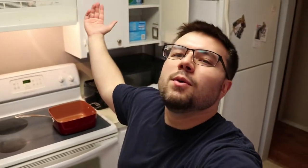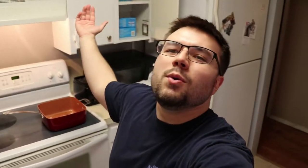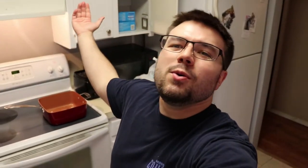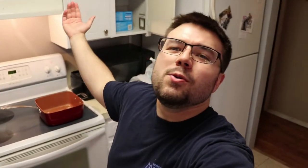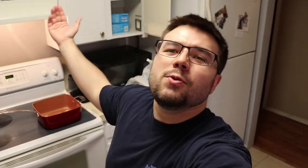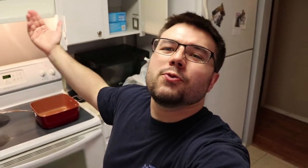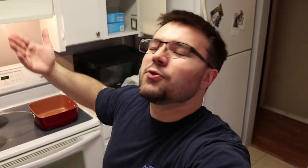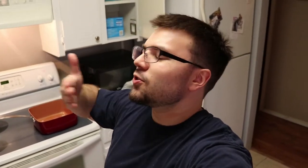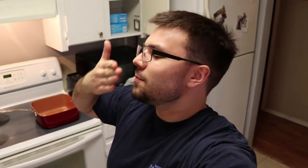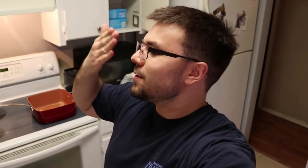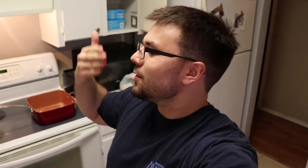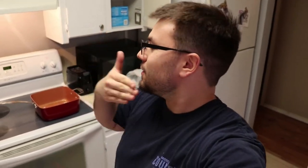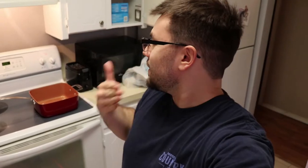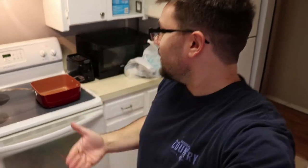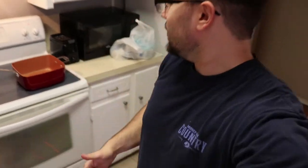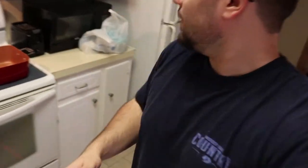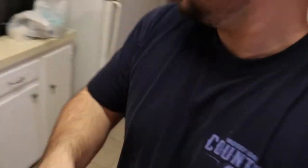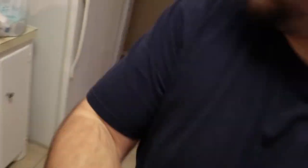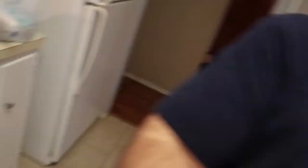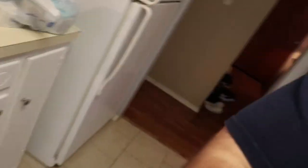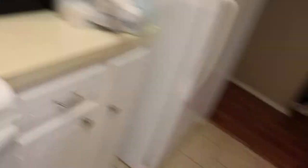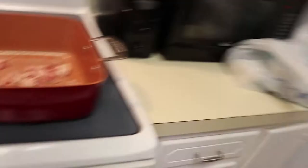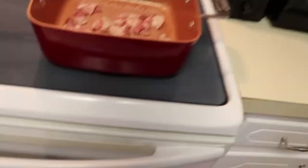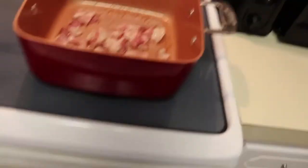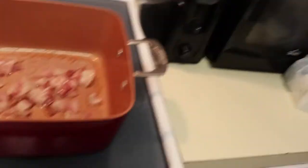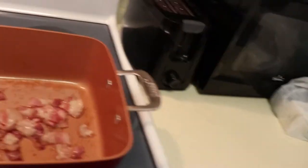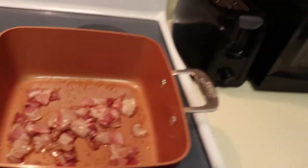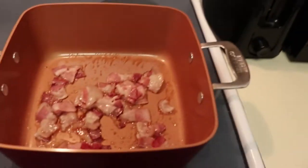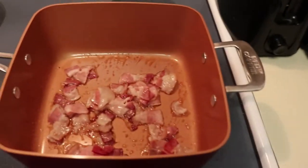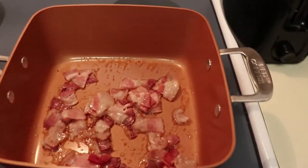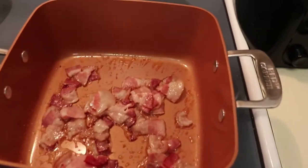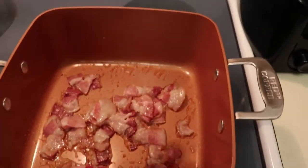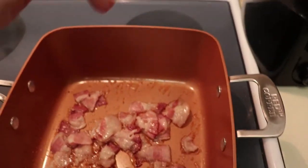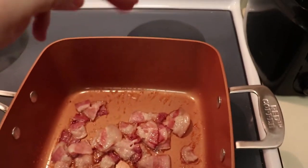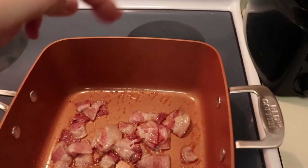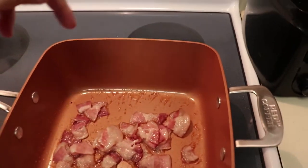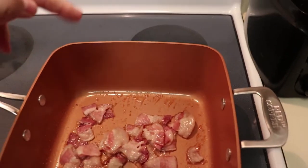oh smells good got that bacon